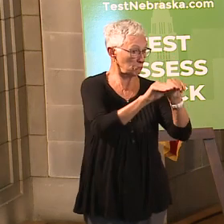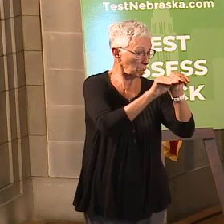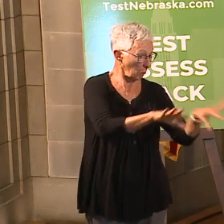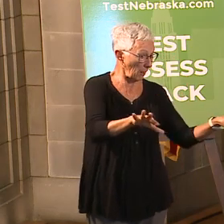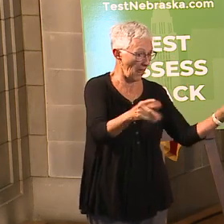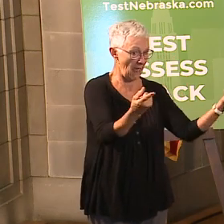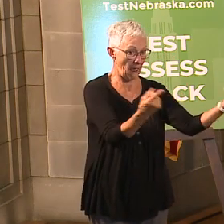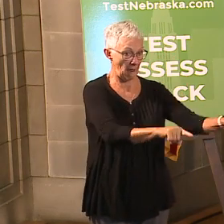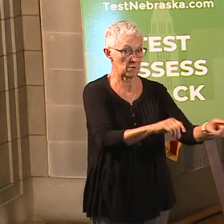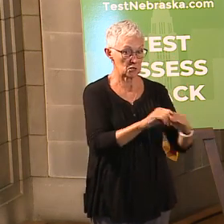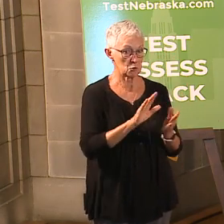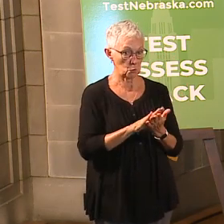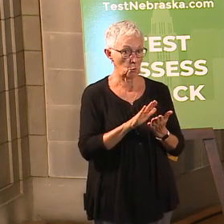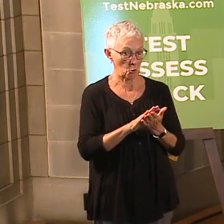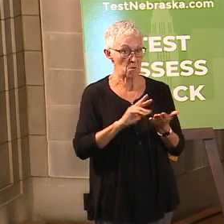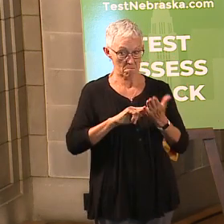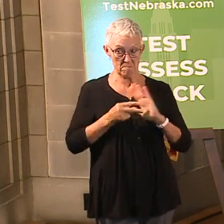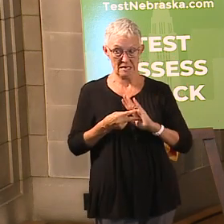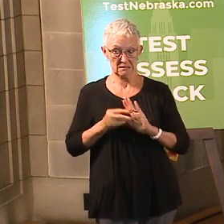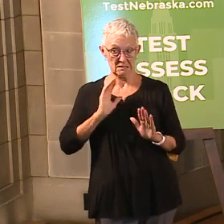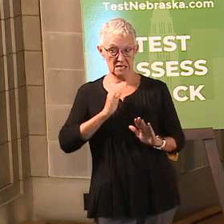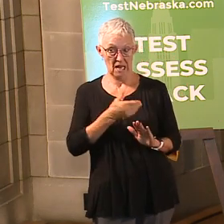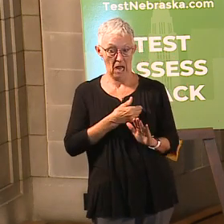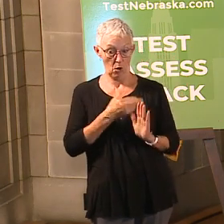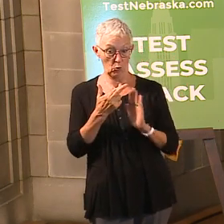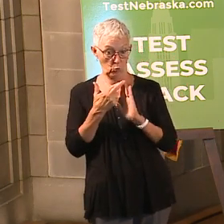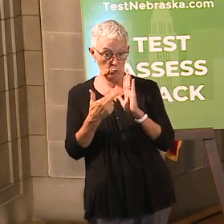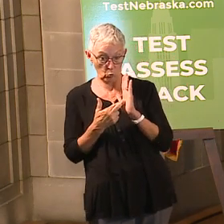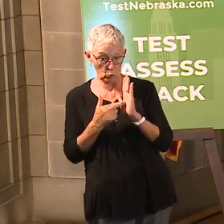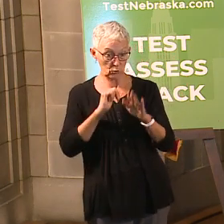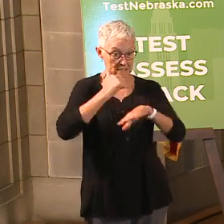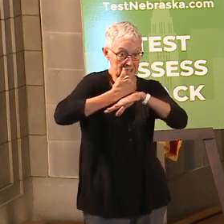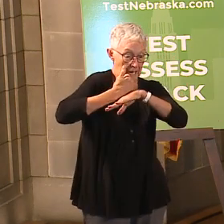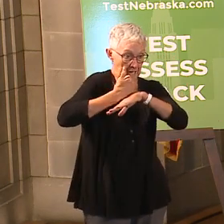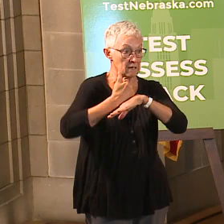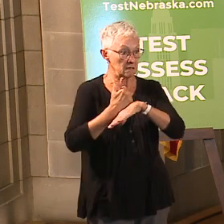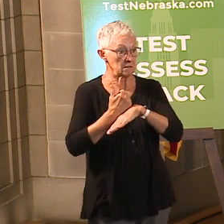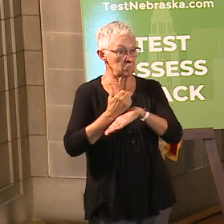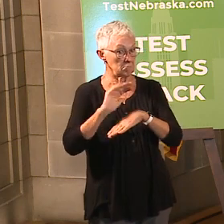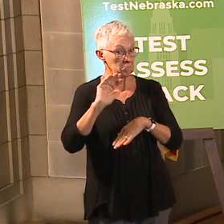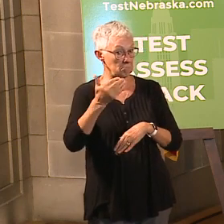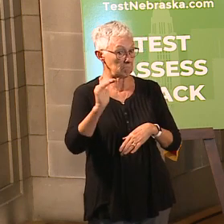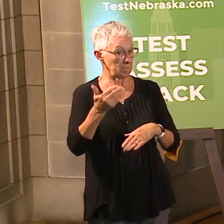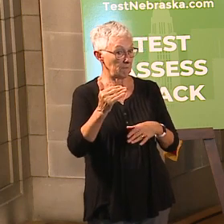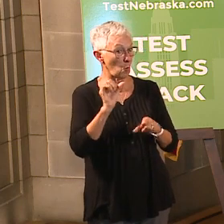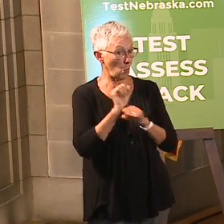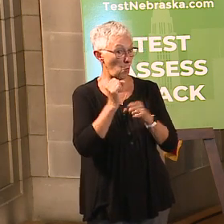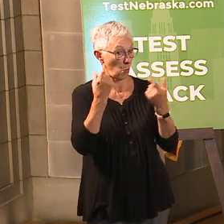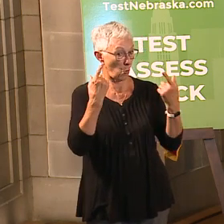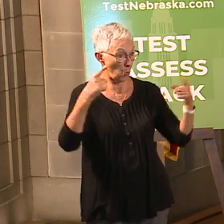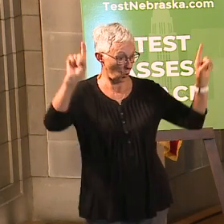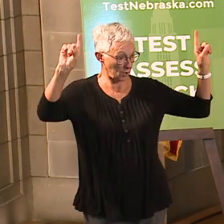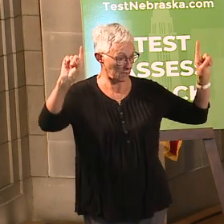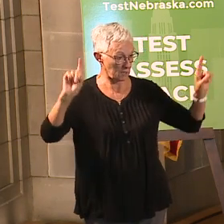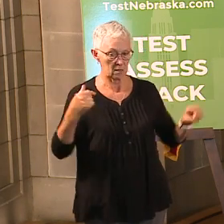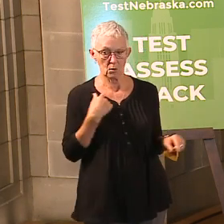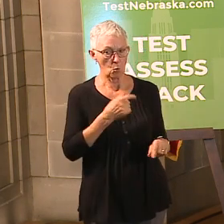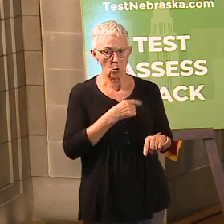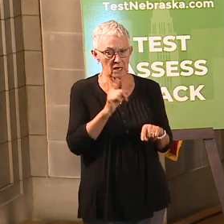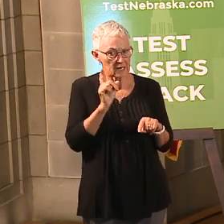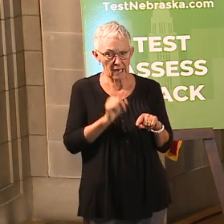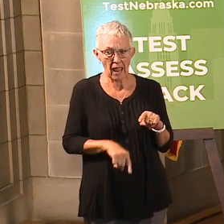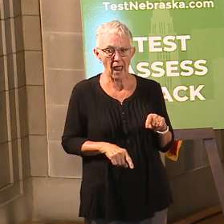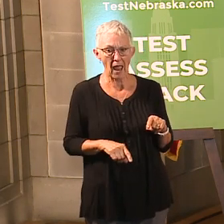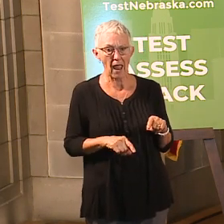our protocols are working. Again, as I said a couple weeks ago, staying the course, keeping those protocols in place. You know, not really letting up on those